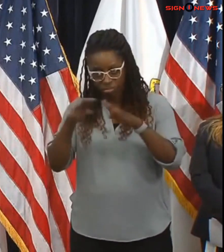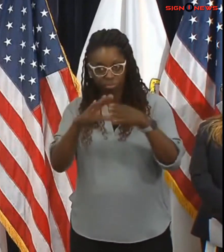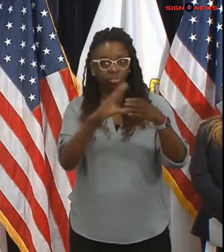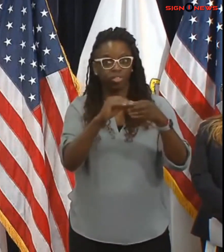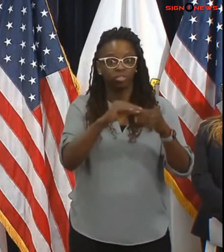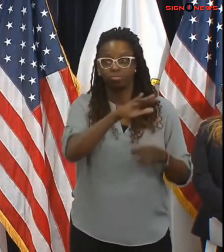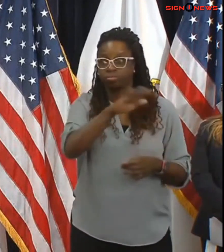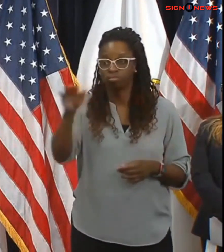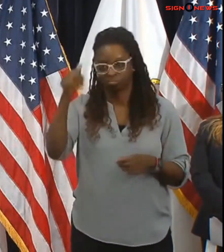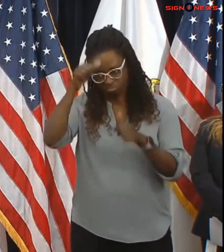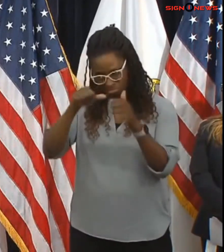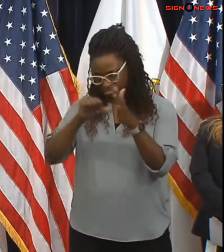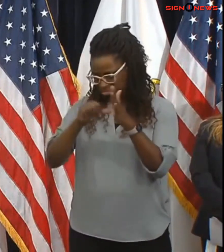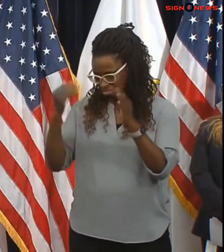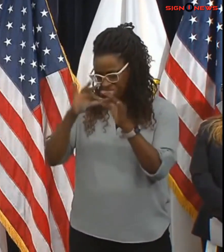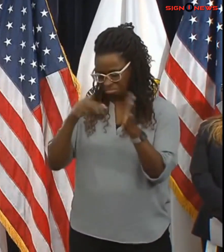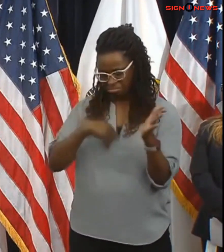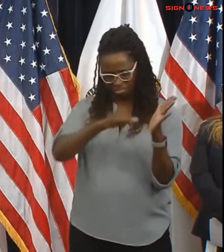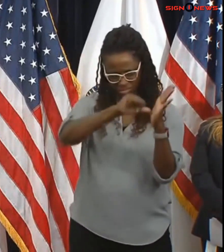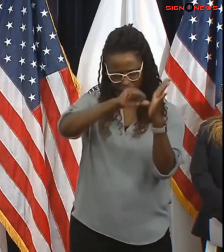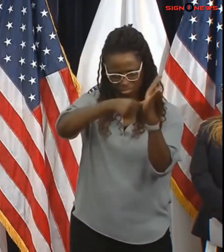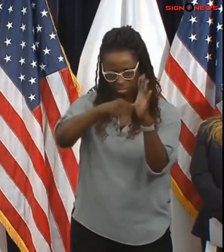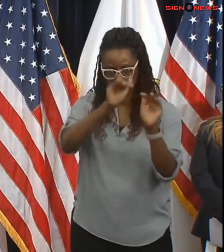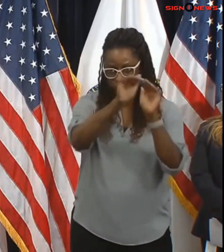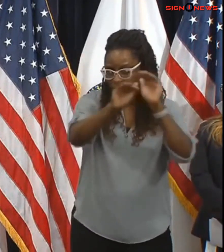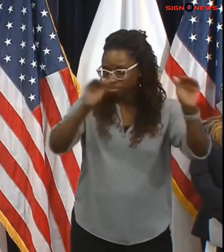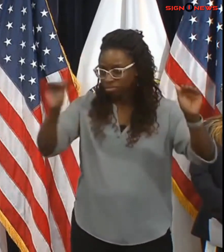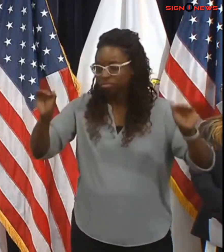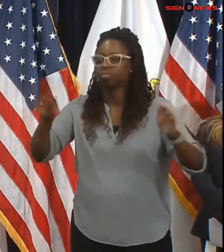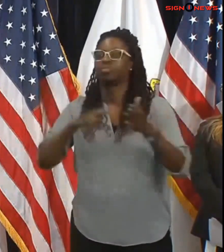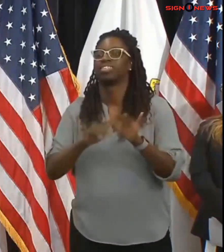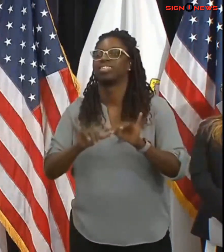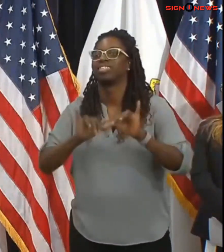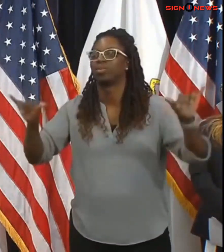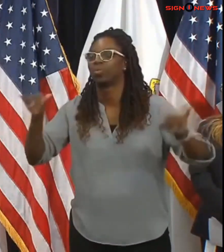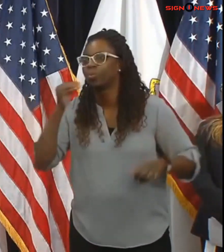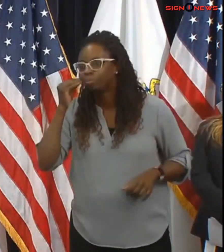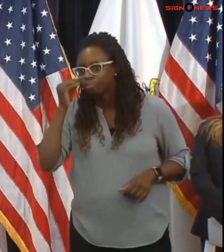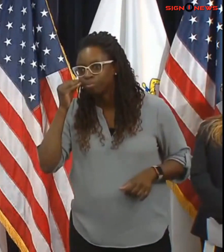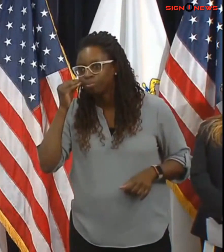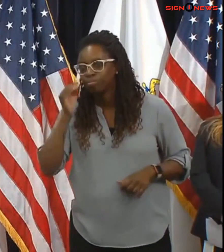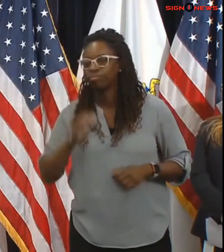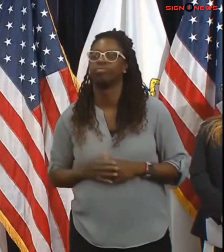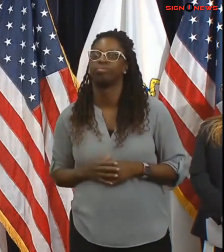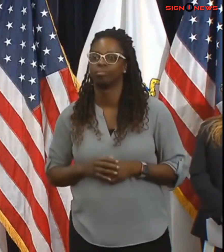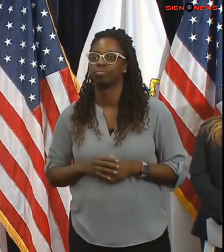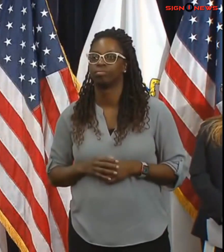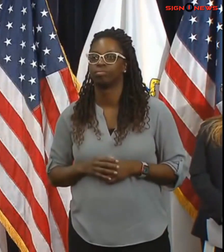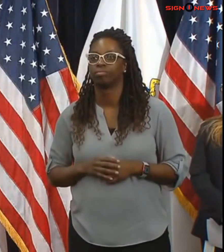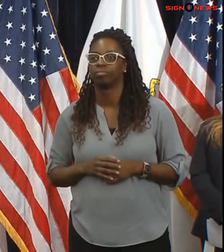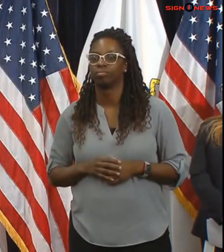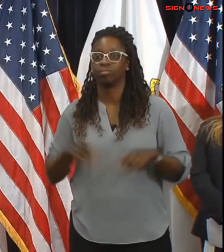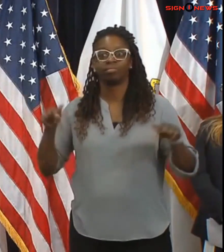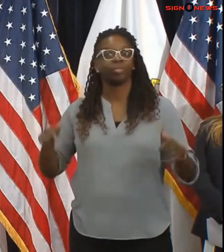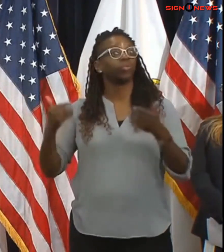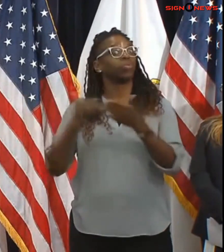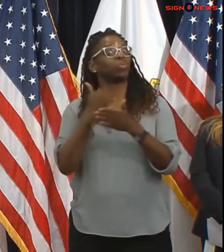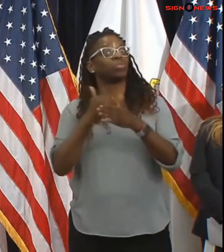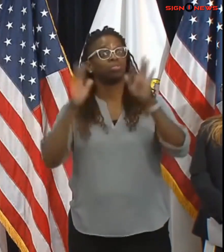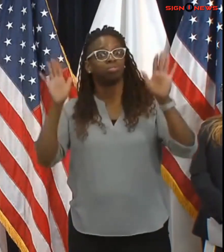possible. This kind of storm is nothing new for Massachusetts, but we have not had one like this for quite a while and everybody